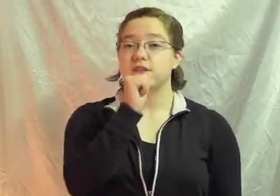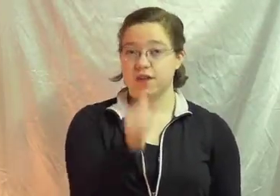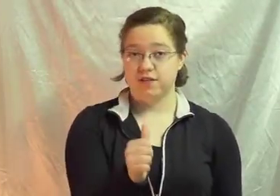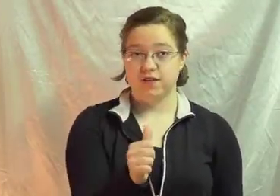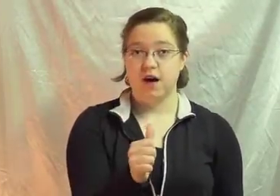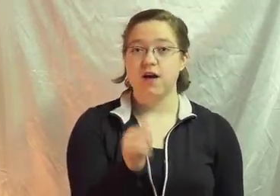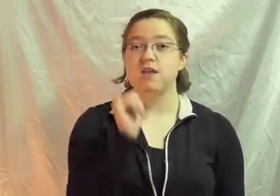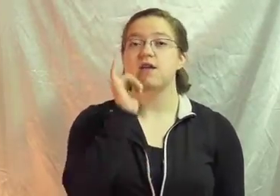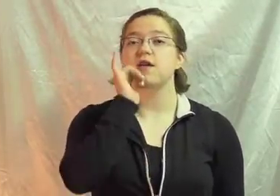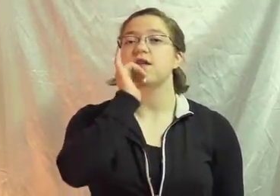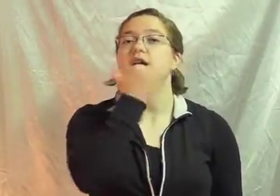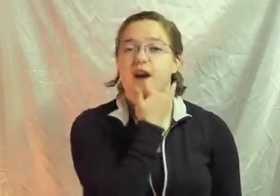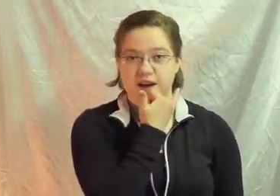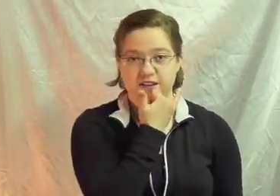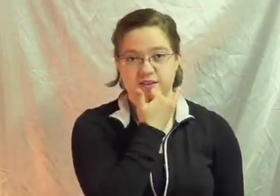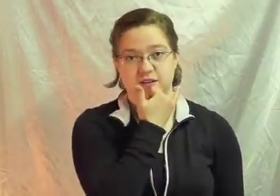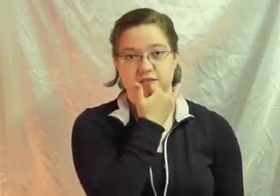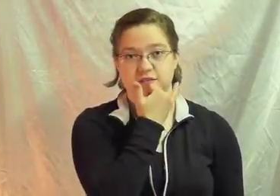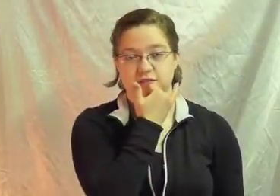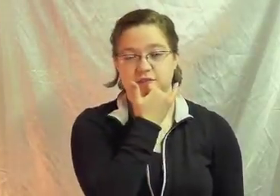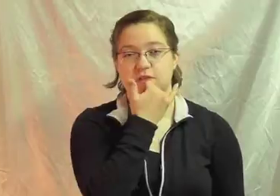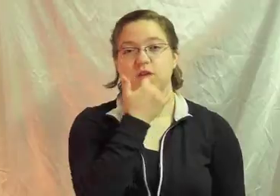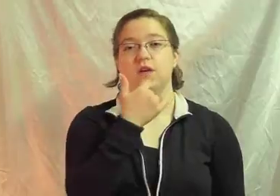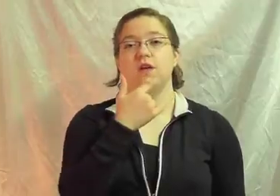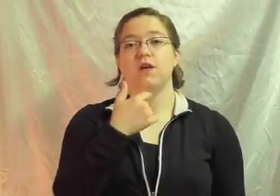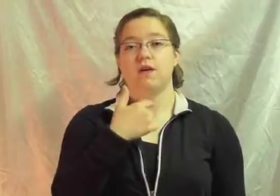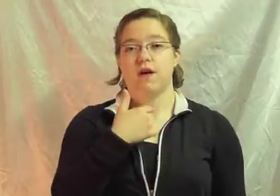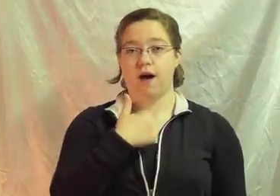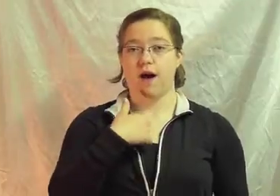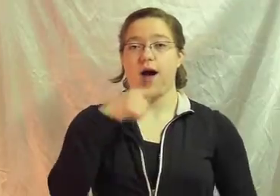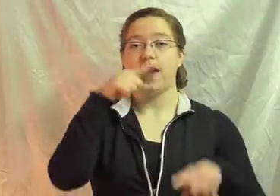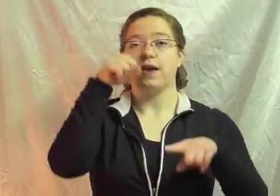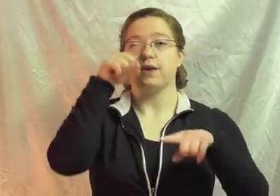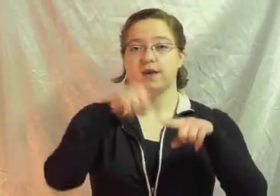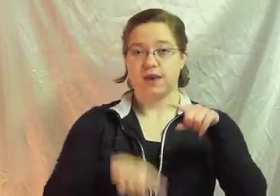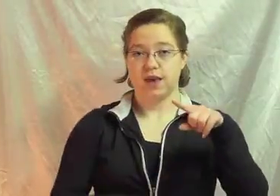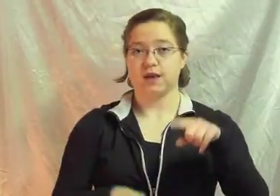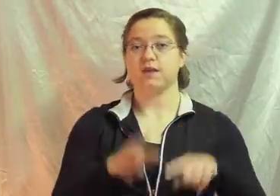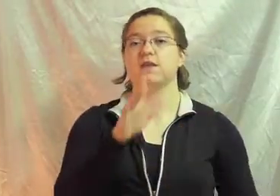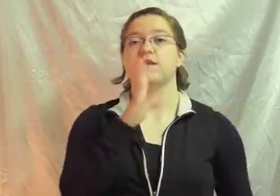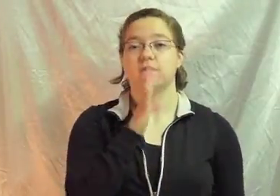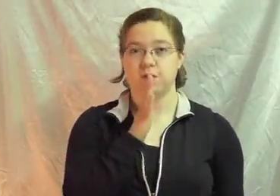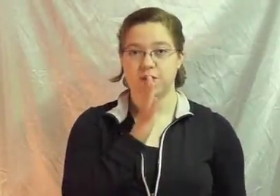It's not It's accident I Can't Speak